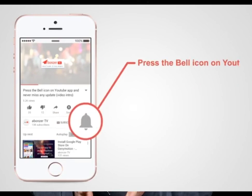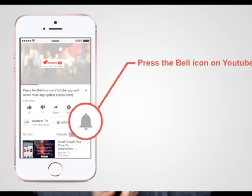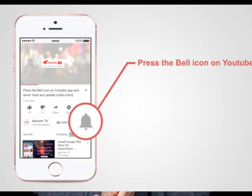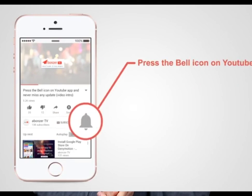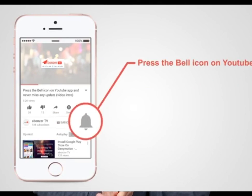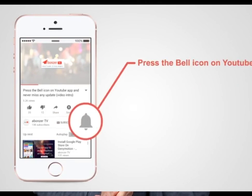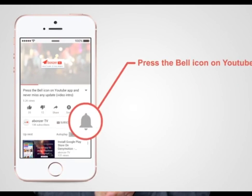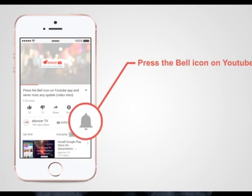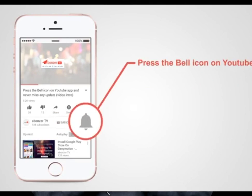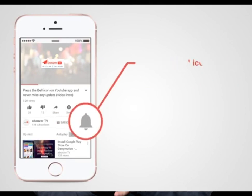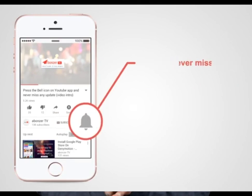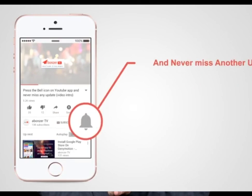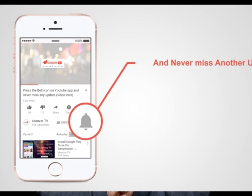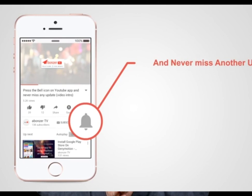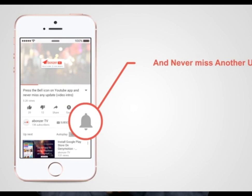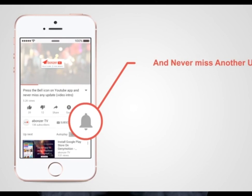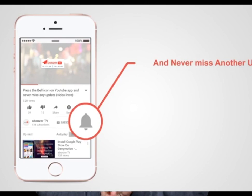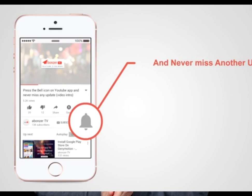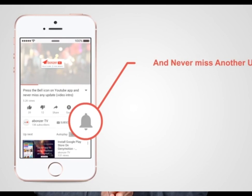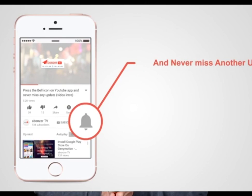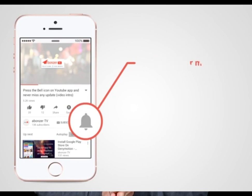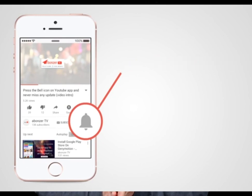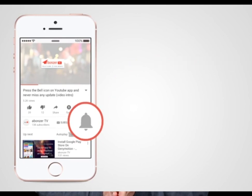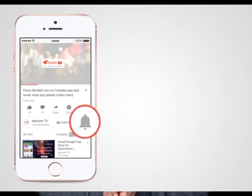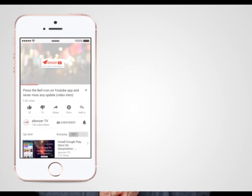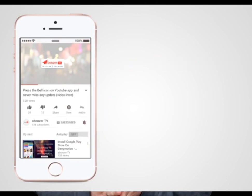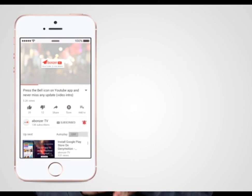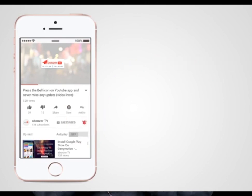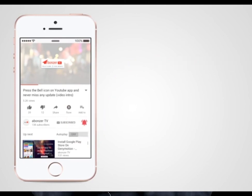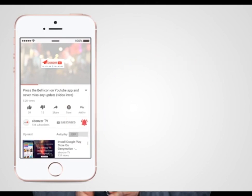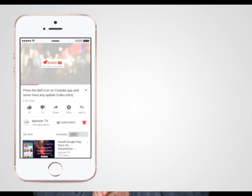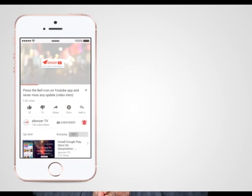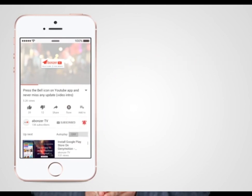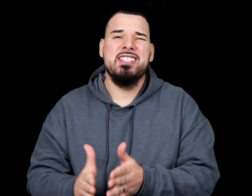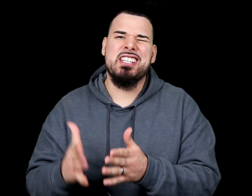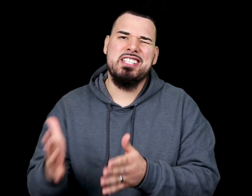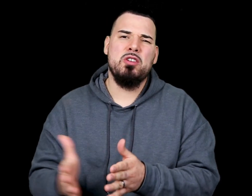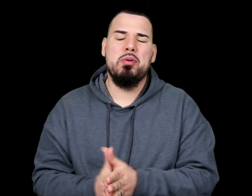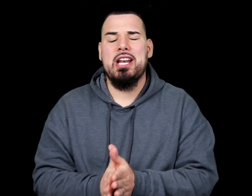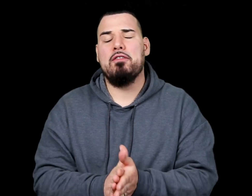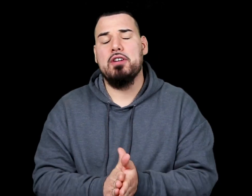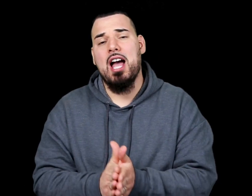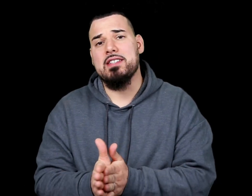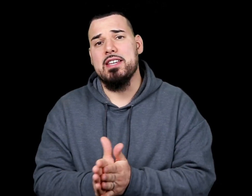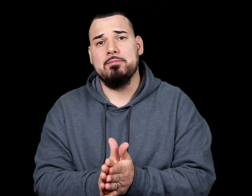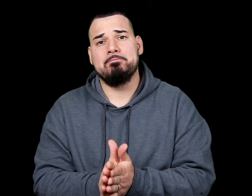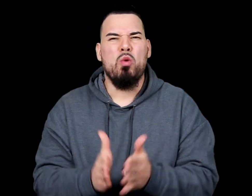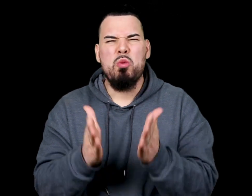Getting new subscribers helps us know that we are making a difference on here and it encourages us to continue putting out free content. We